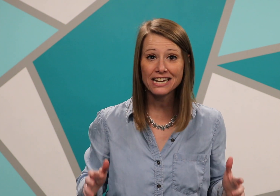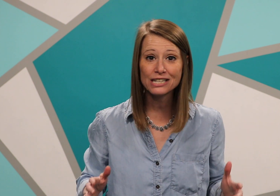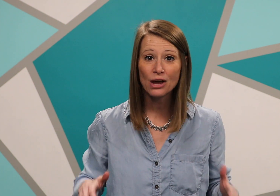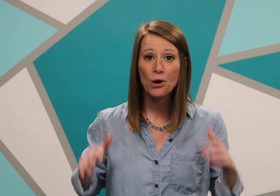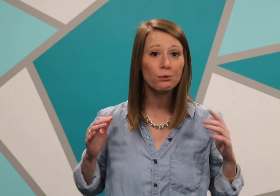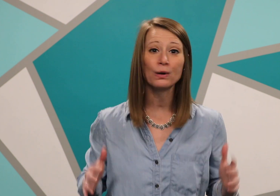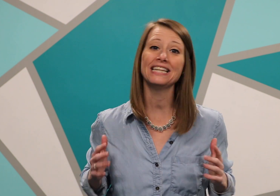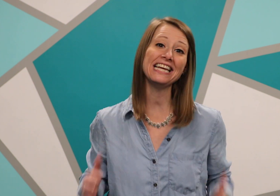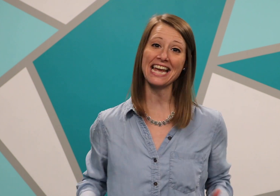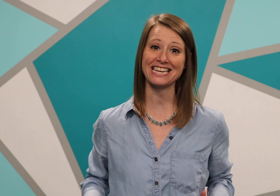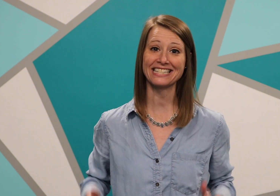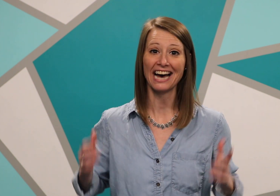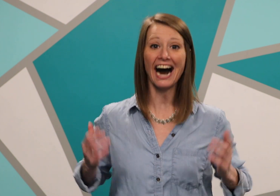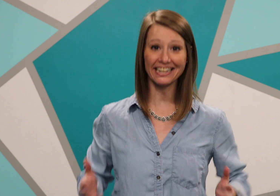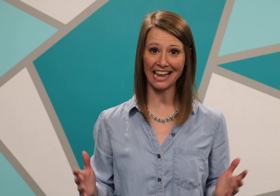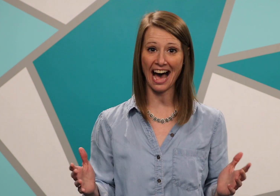really is alive!